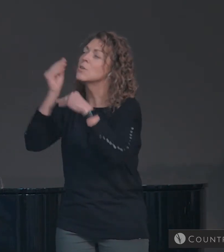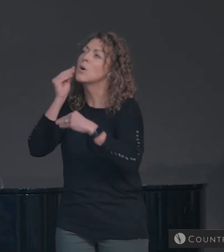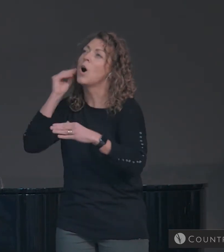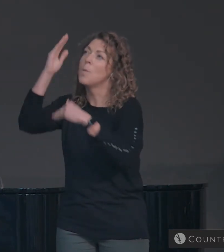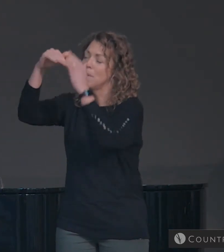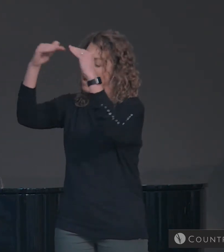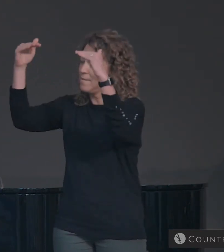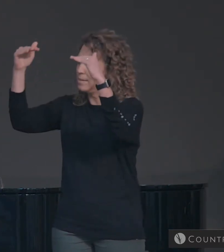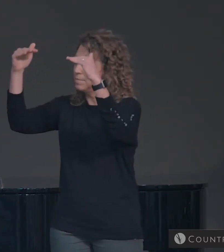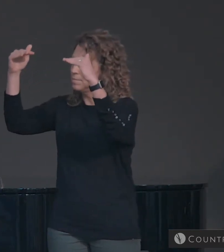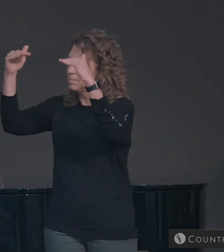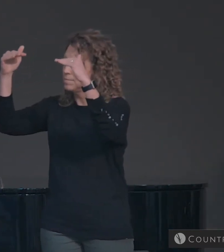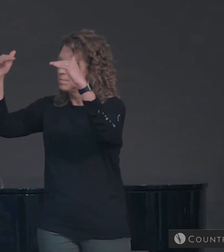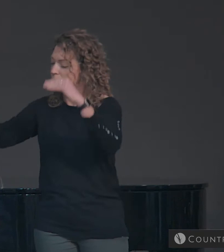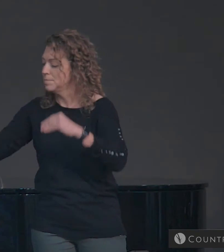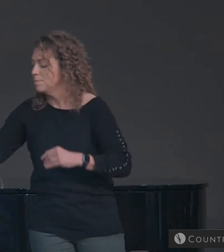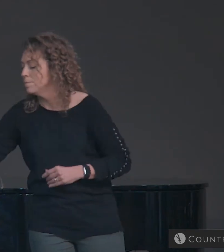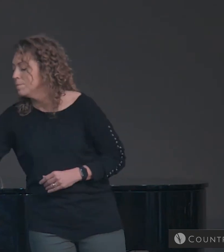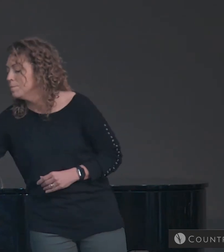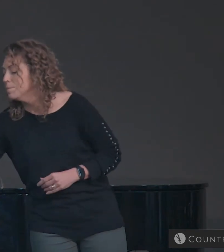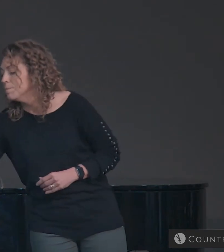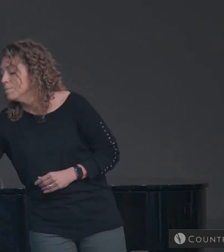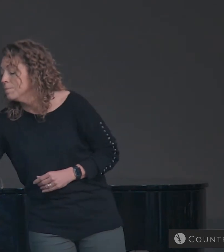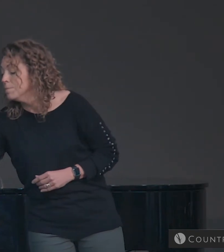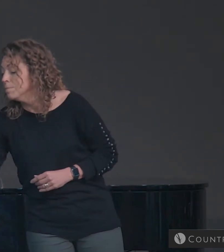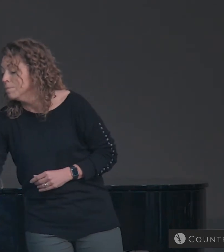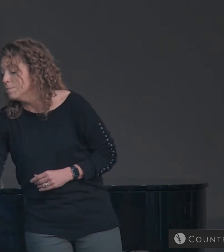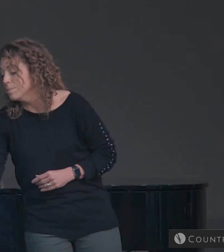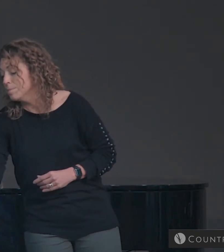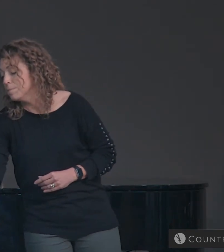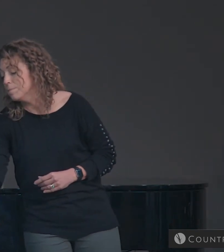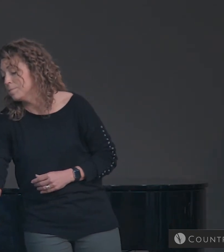His